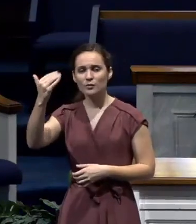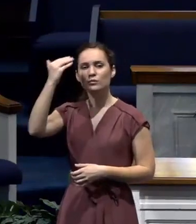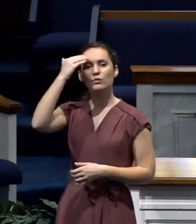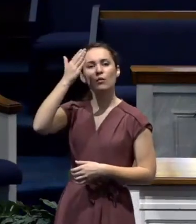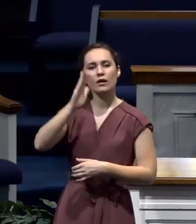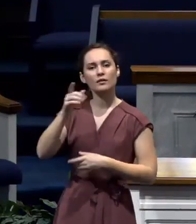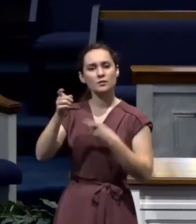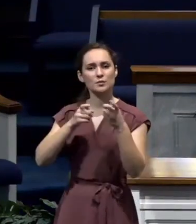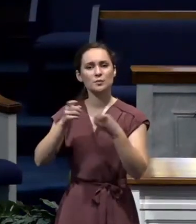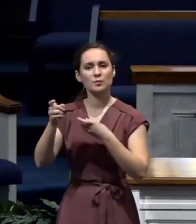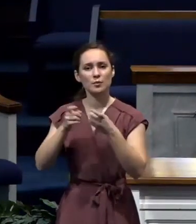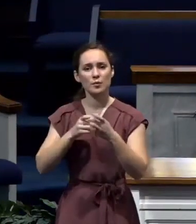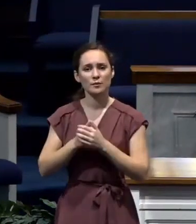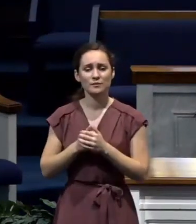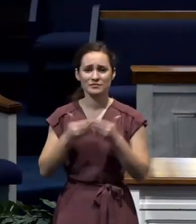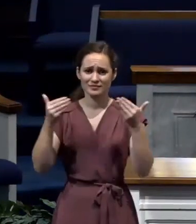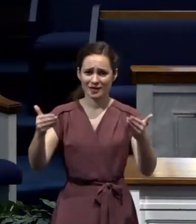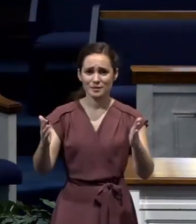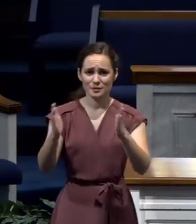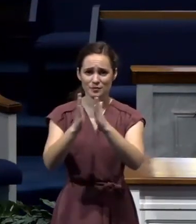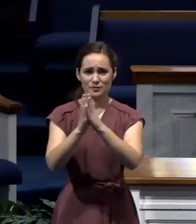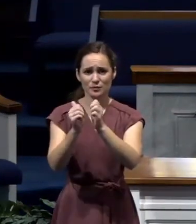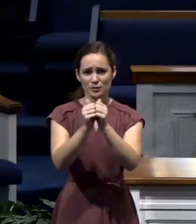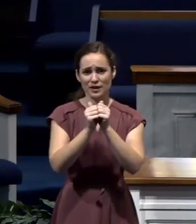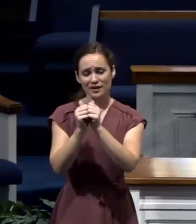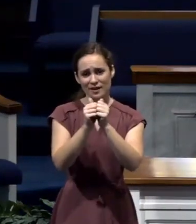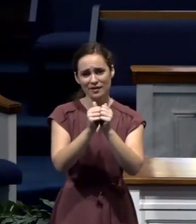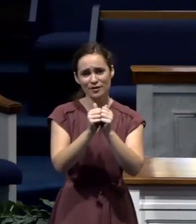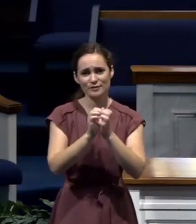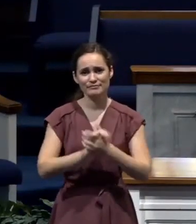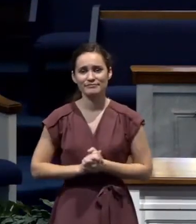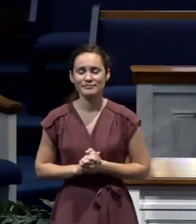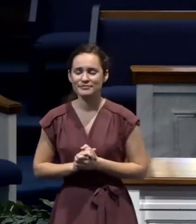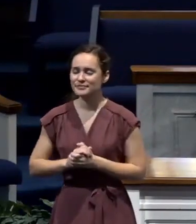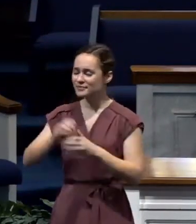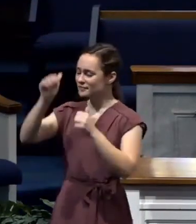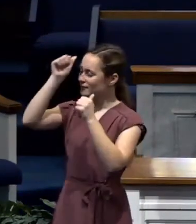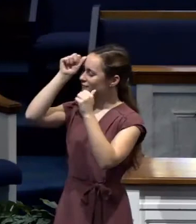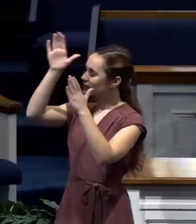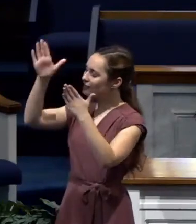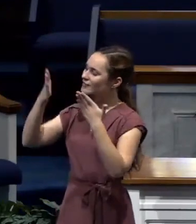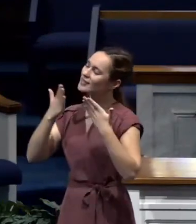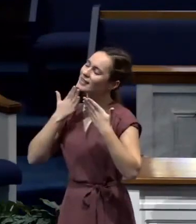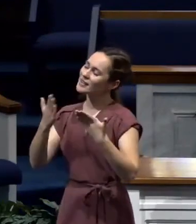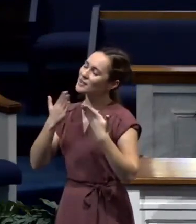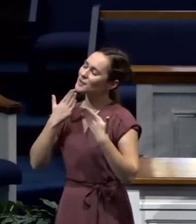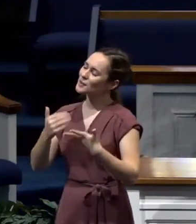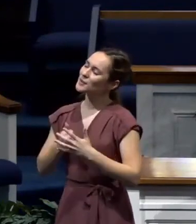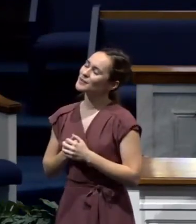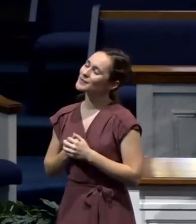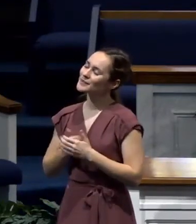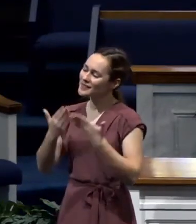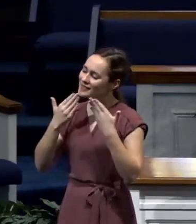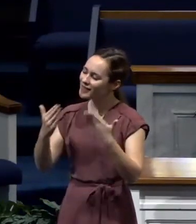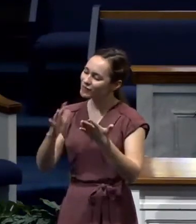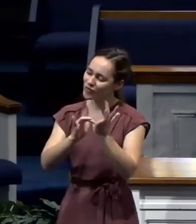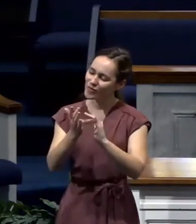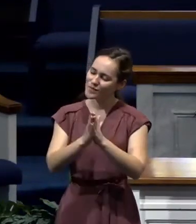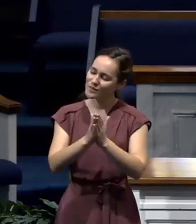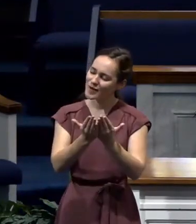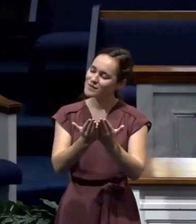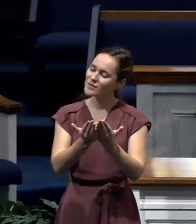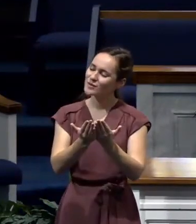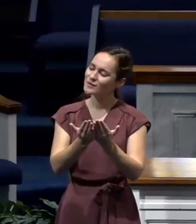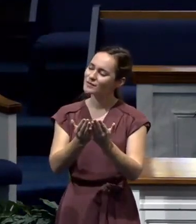of this. Let's bow for prayer together. Can we pray together? Would you bow with me? Father, thank you. Thank you for this word from your